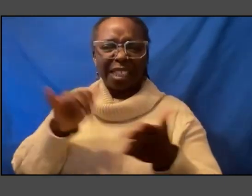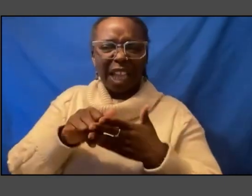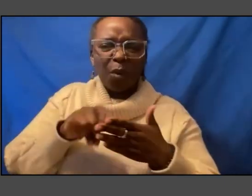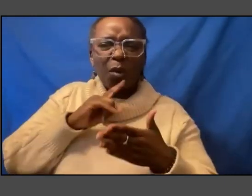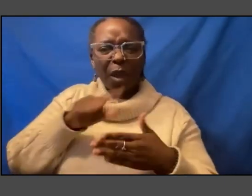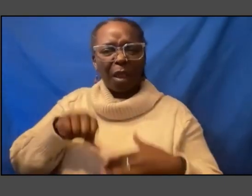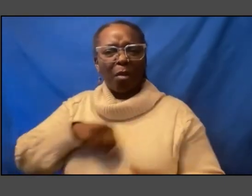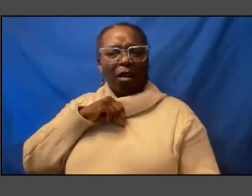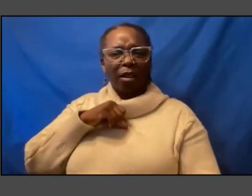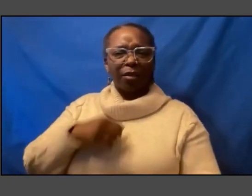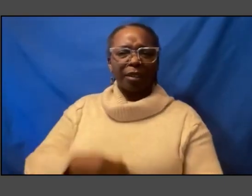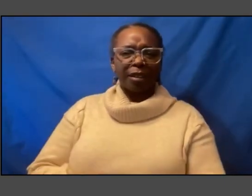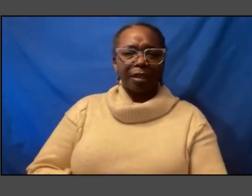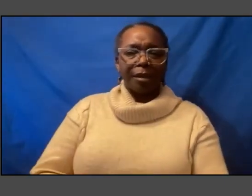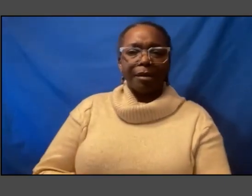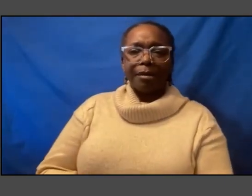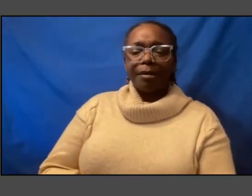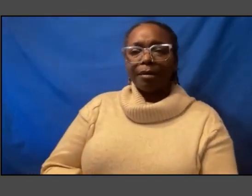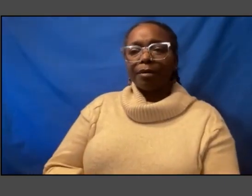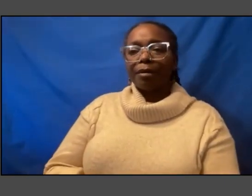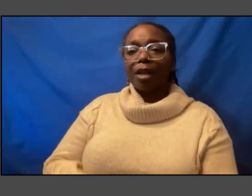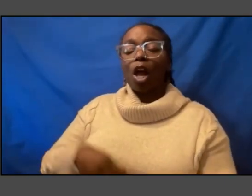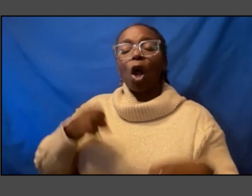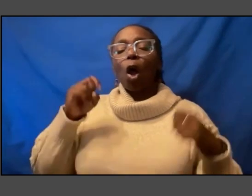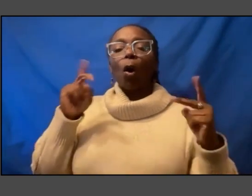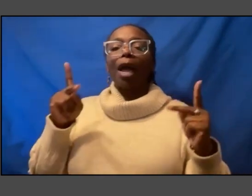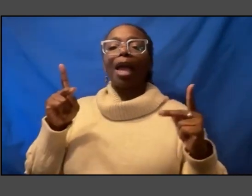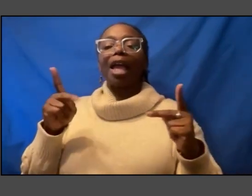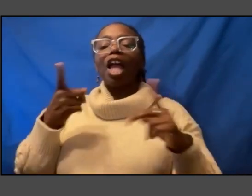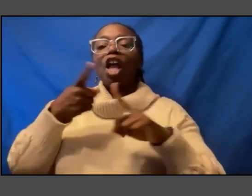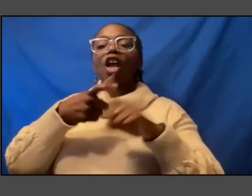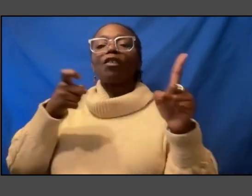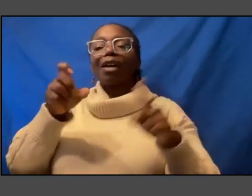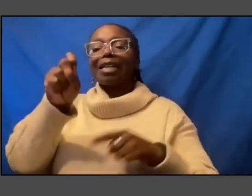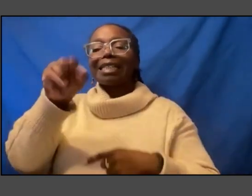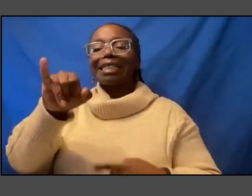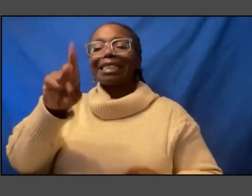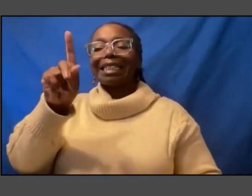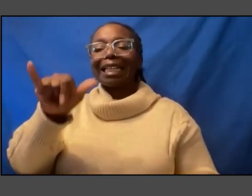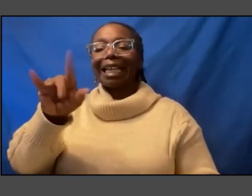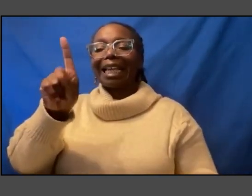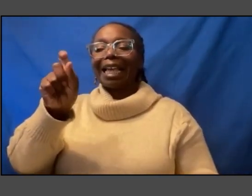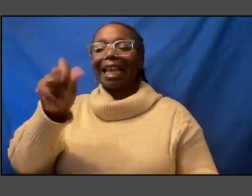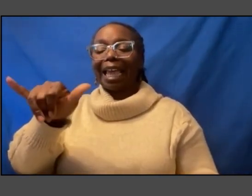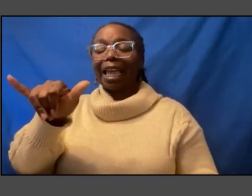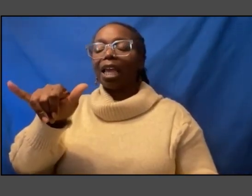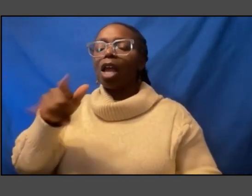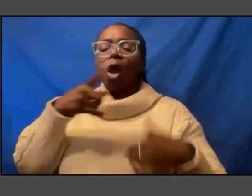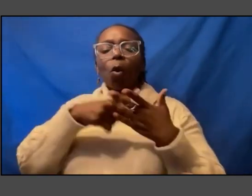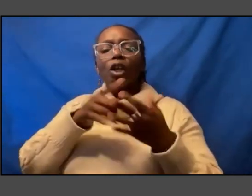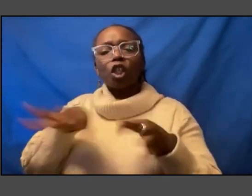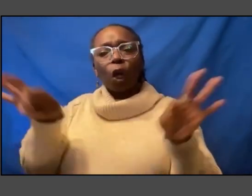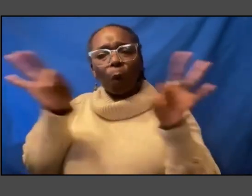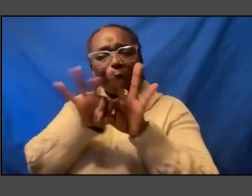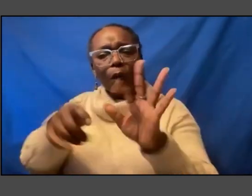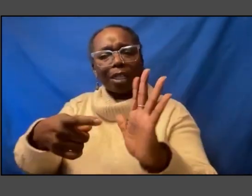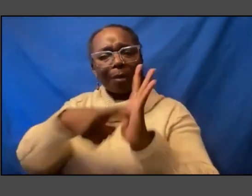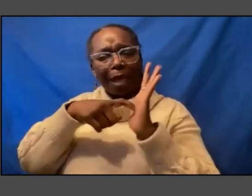um okay what is this is from sydney key what is the most critical demand of museum professionals over the next